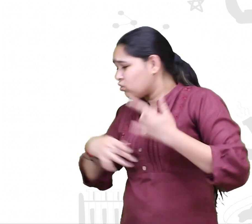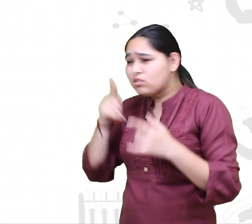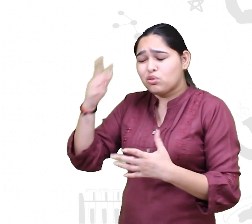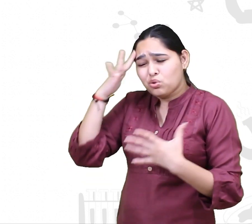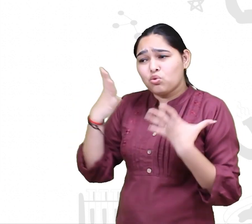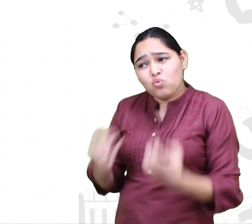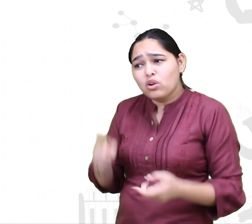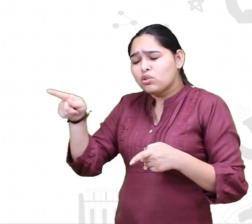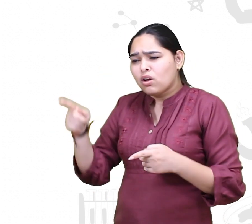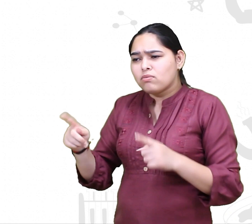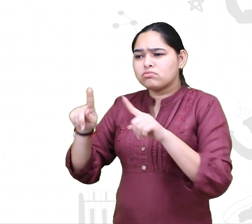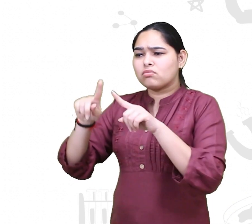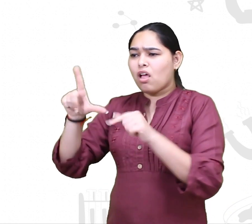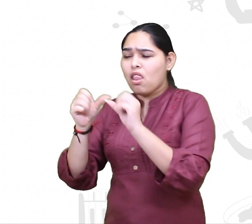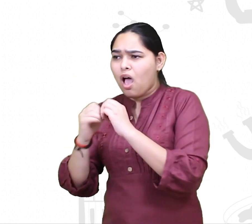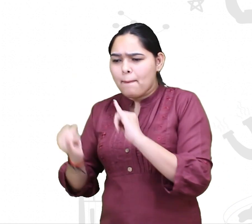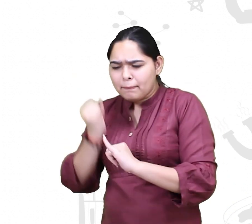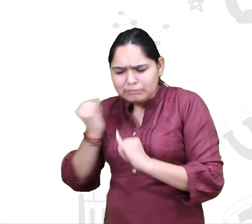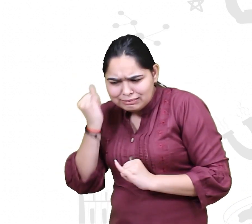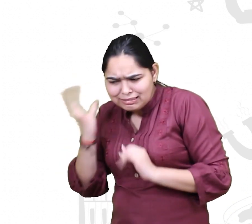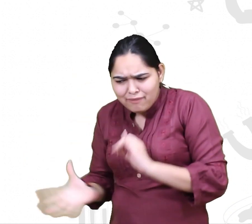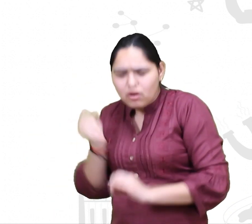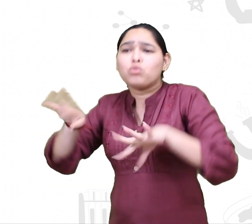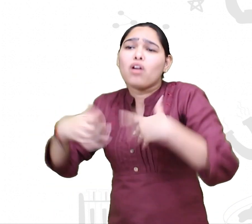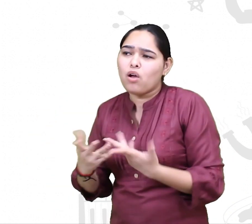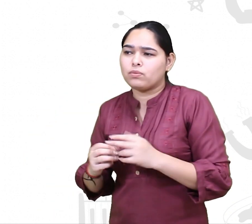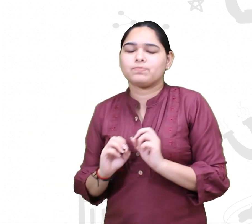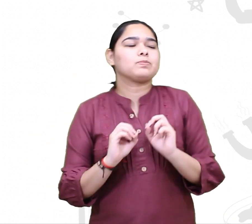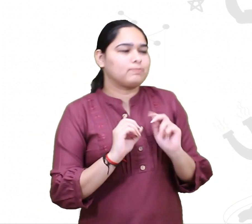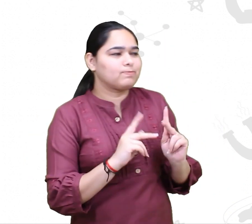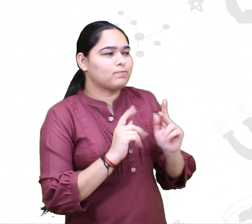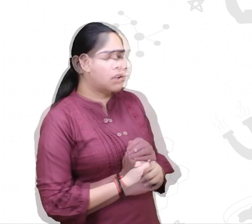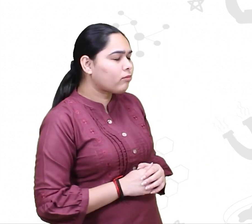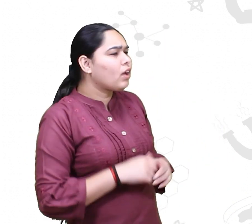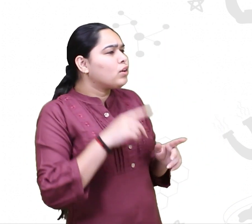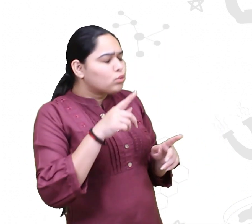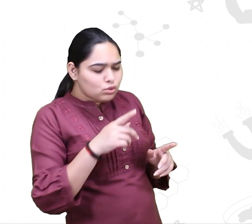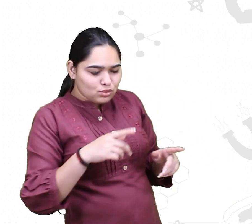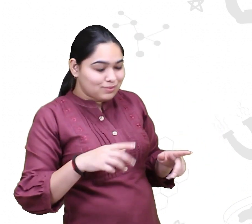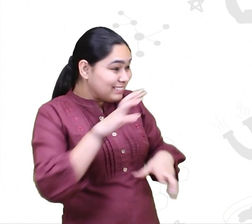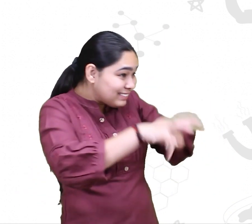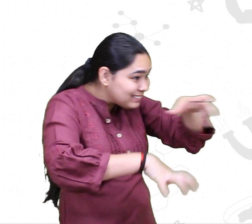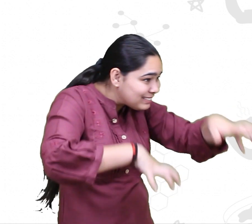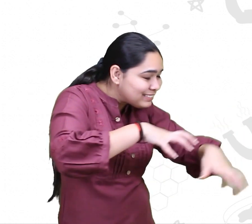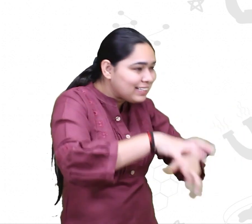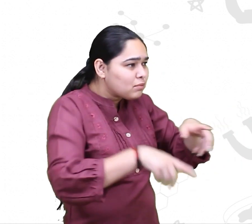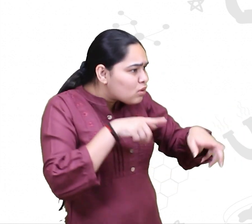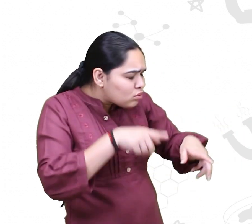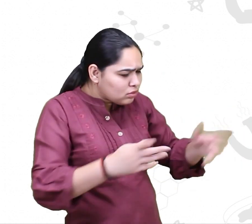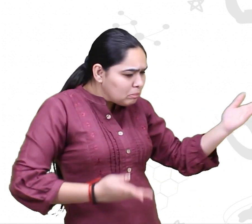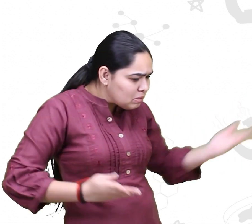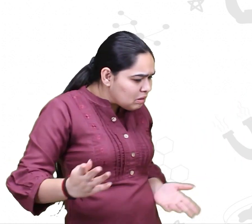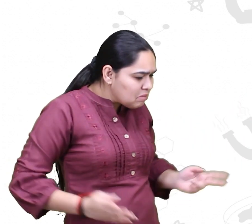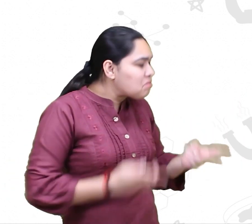because they are taken out from their natural setting. So, we are curious to know how do you study animal behavior in your setting,